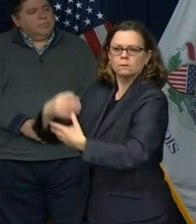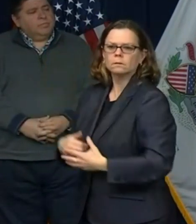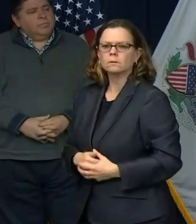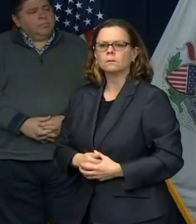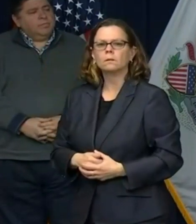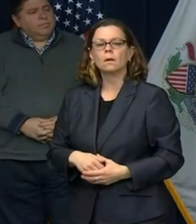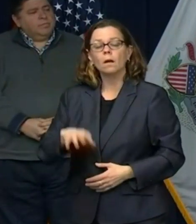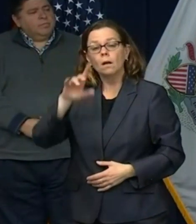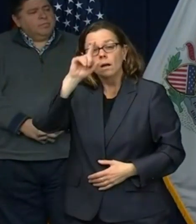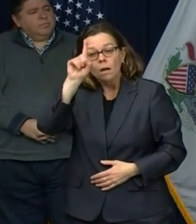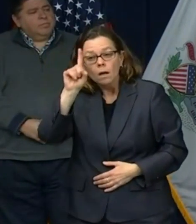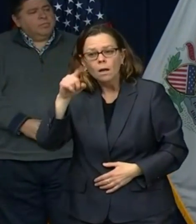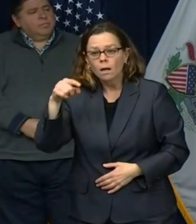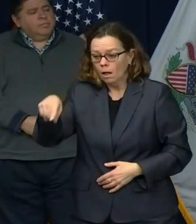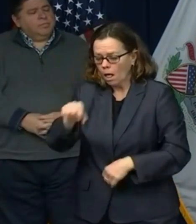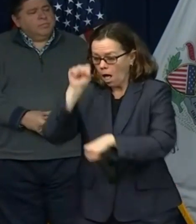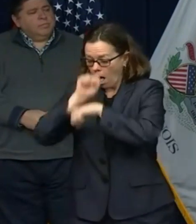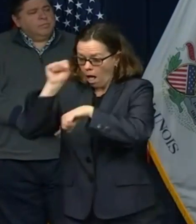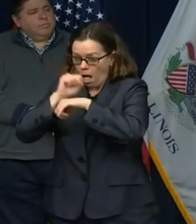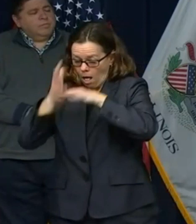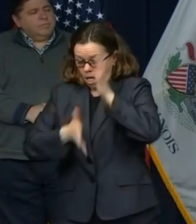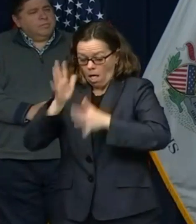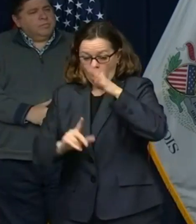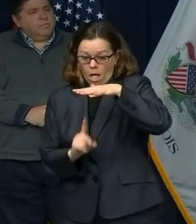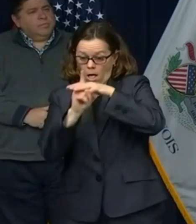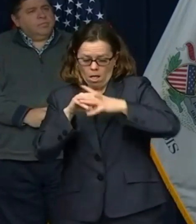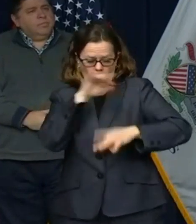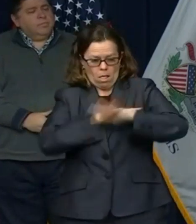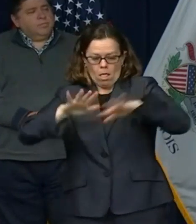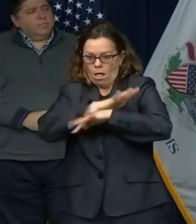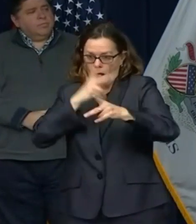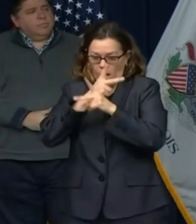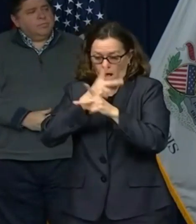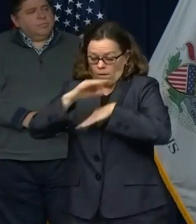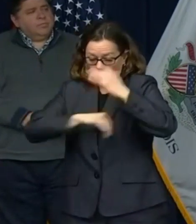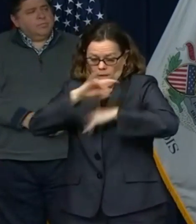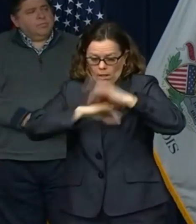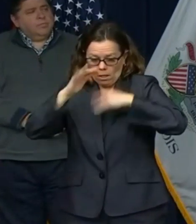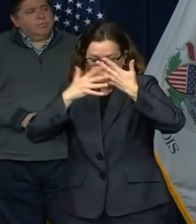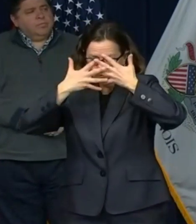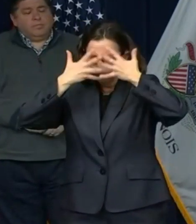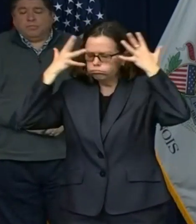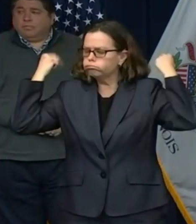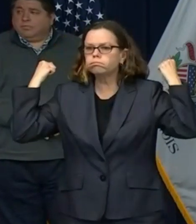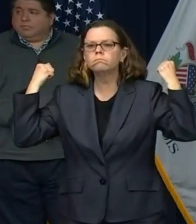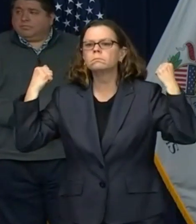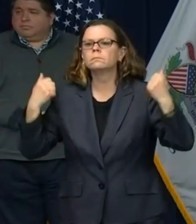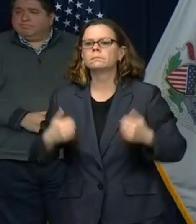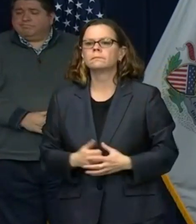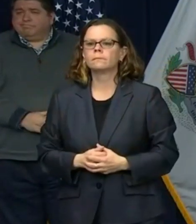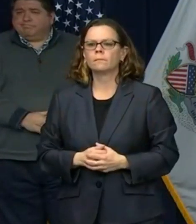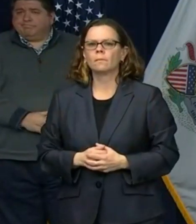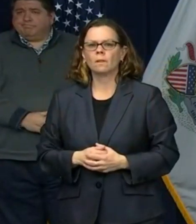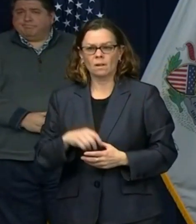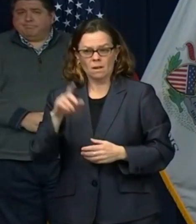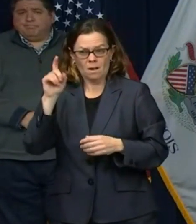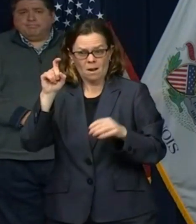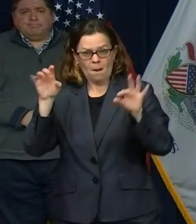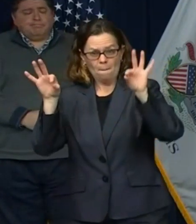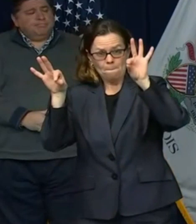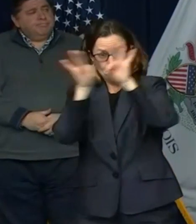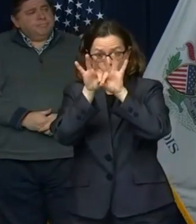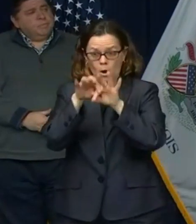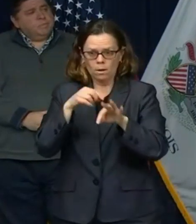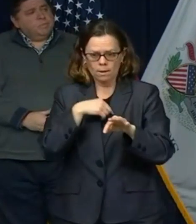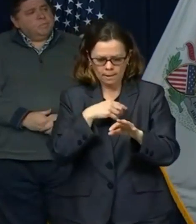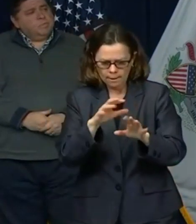know that if between taking care of an acute outbreak and then putting the information in, there might be a lag. And so I think people have to be